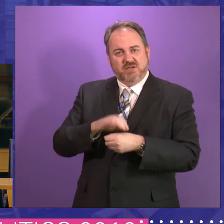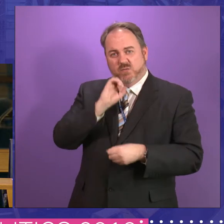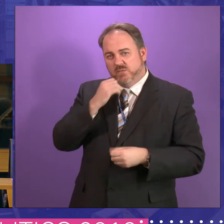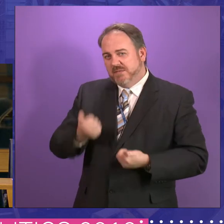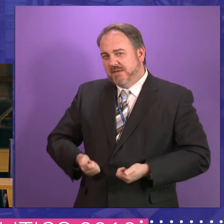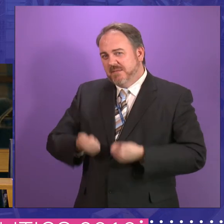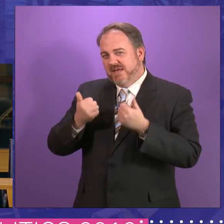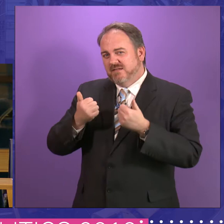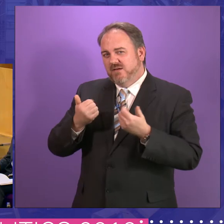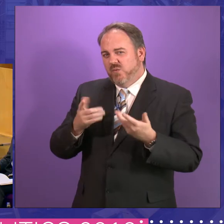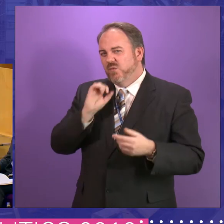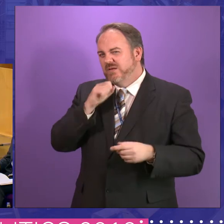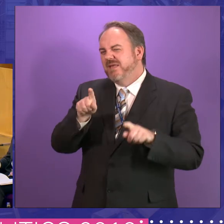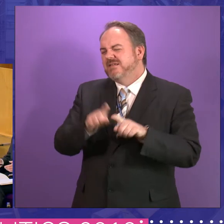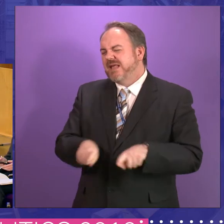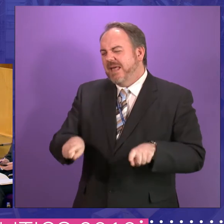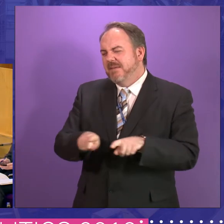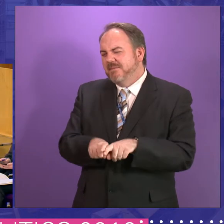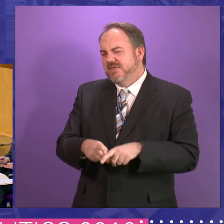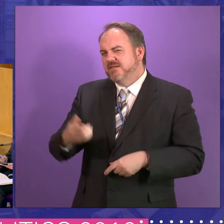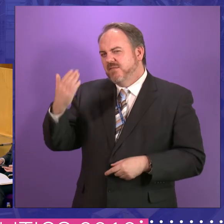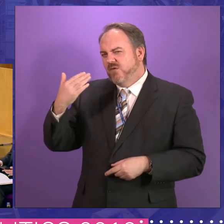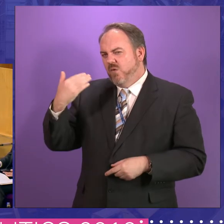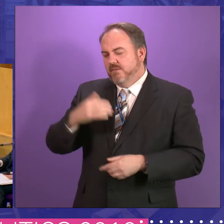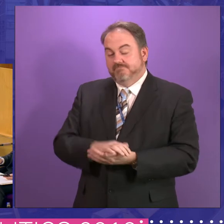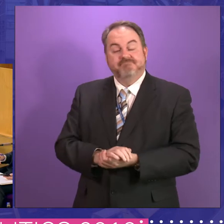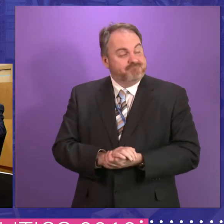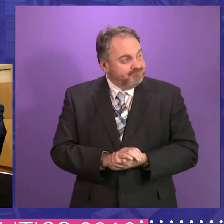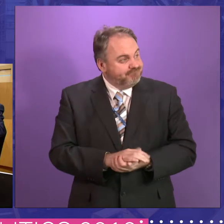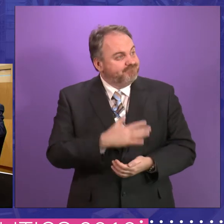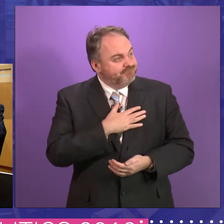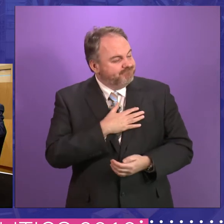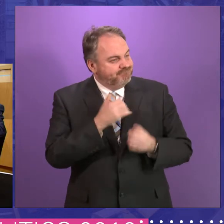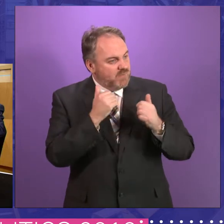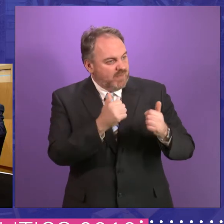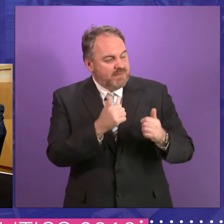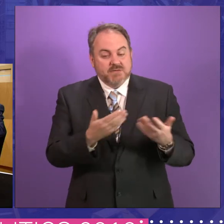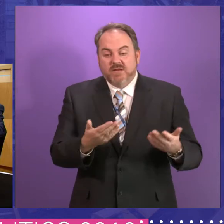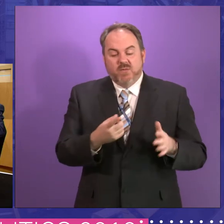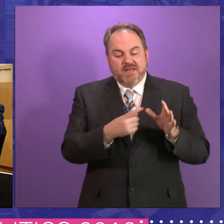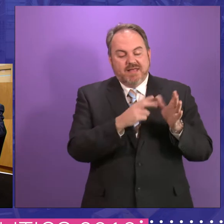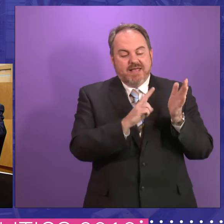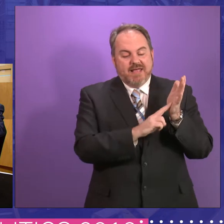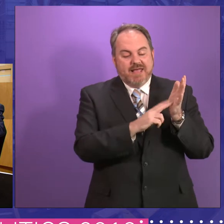Or would the same thing have happened? All right. Nice, simple questions. I'm going to ask Annabelle and...